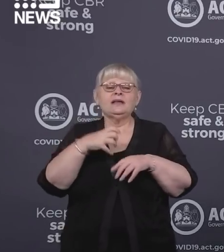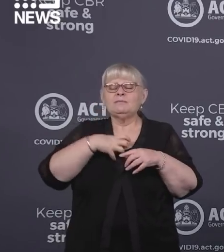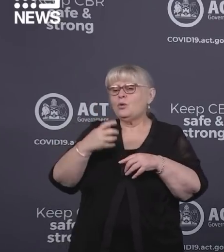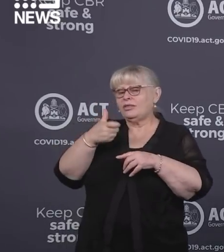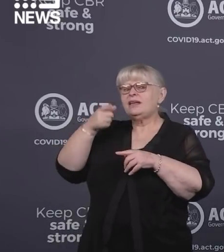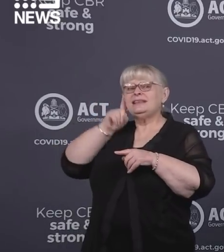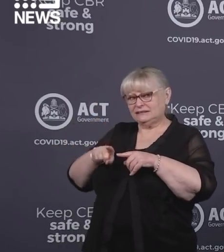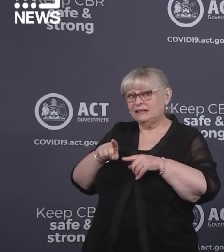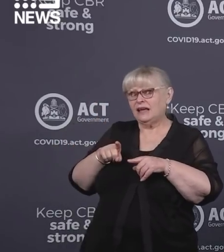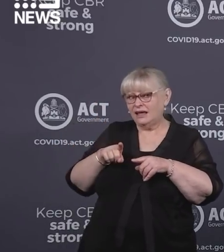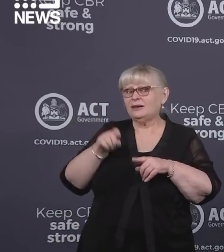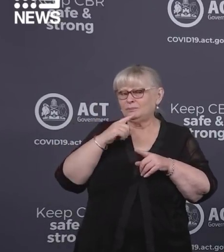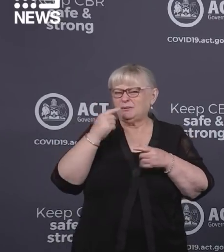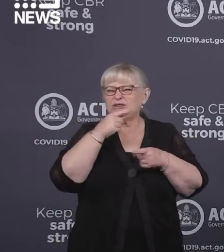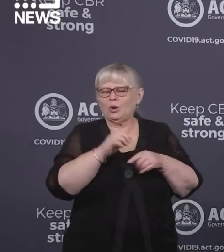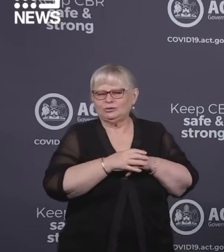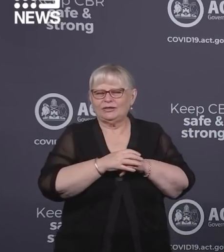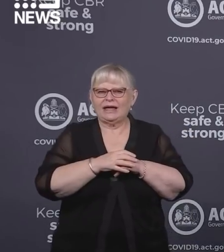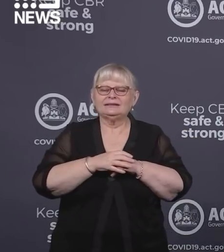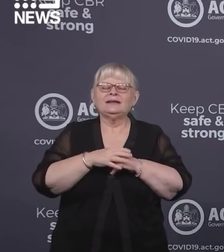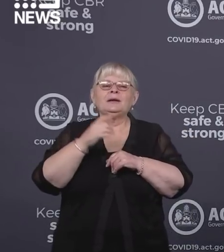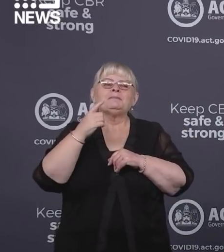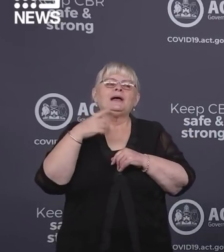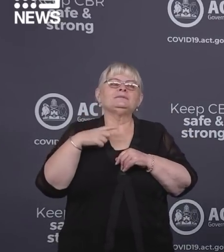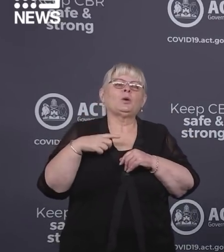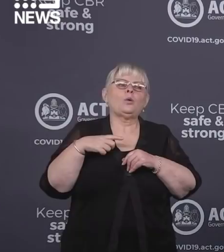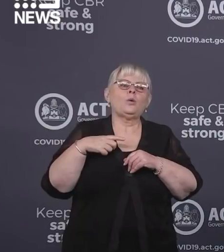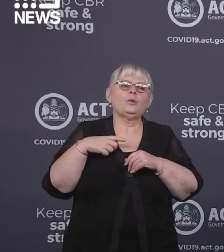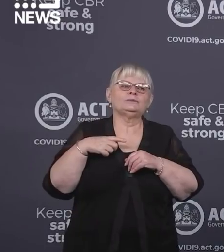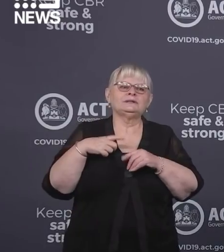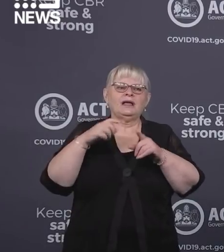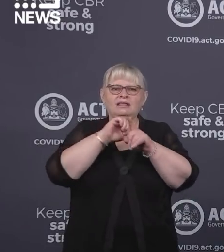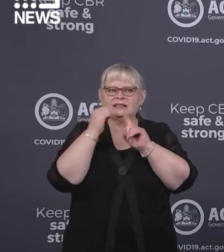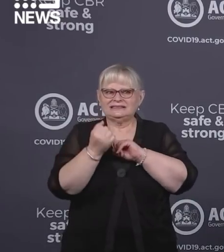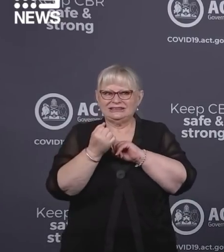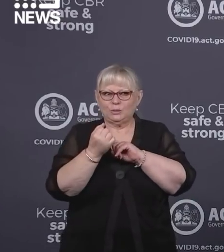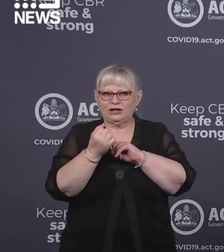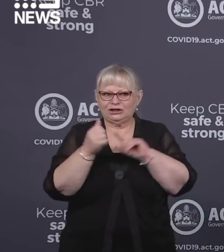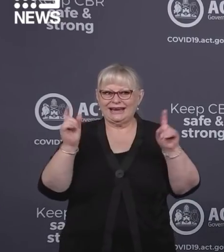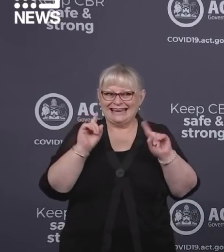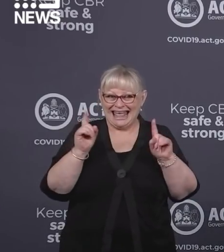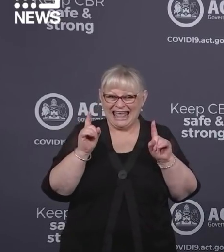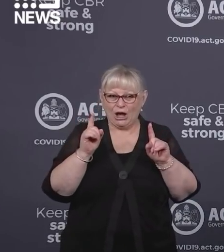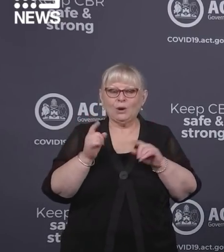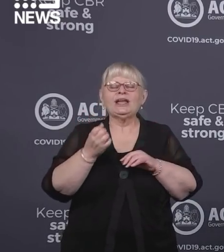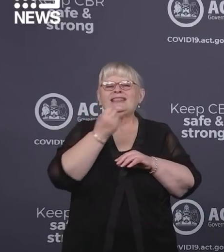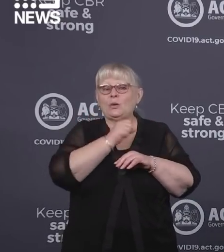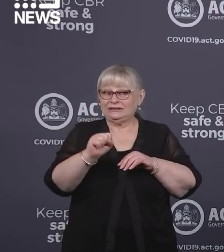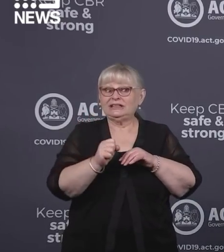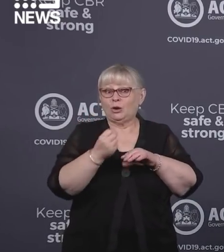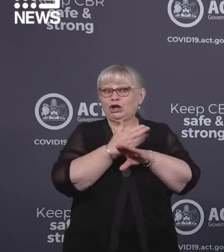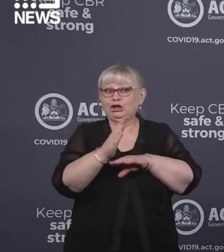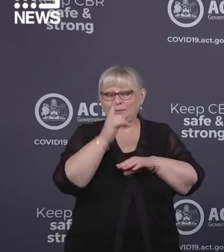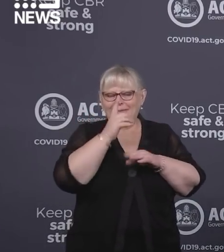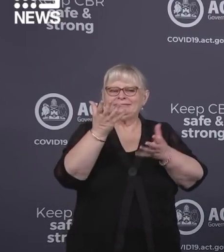than yesterday. It does reflect the situation that we face, that there will still be new cases